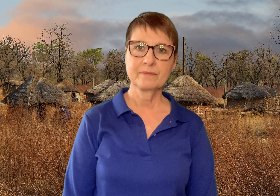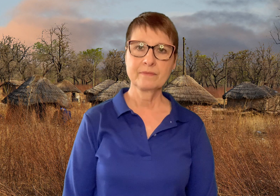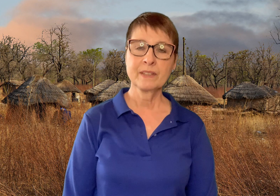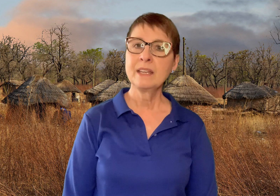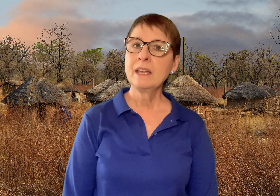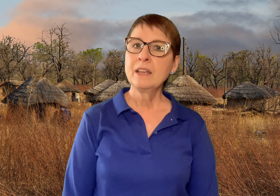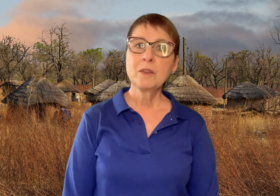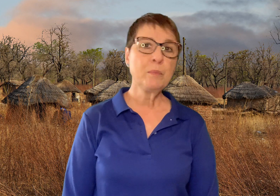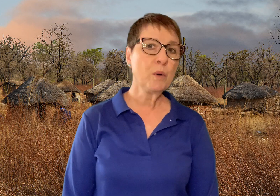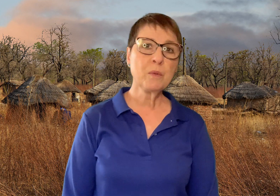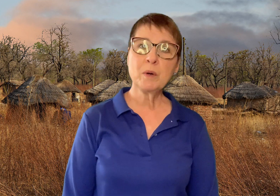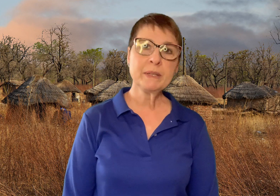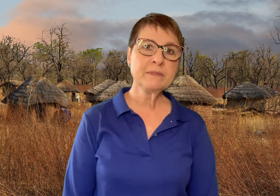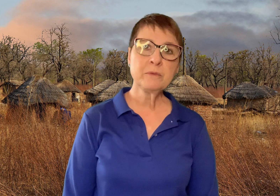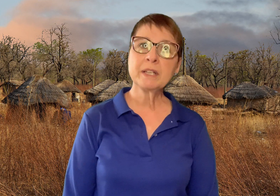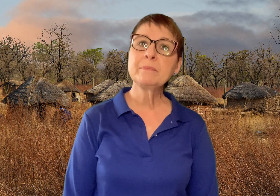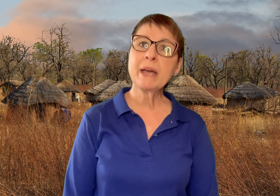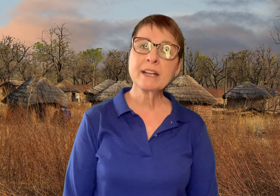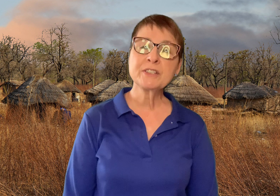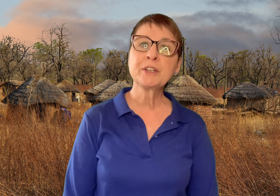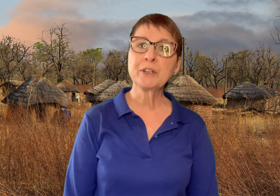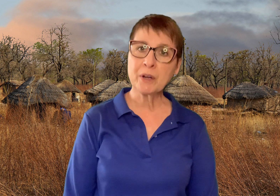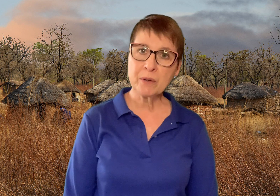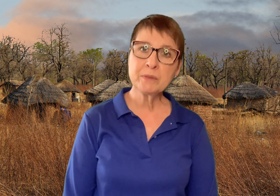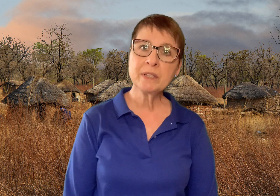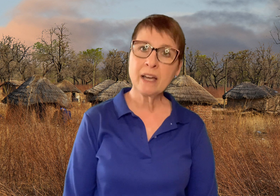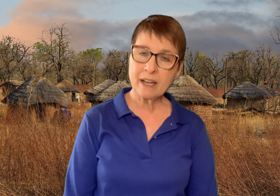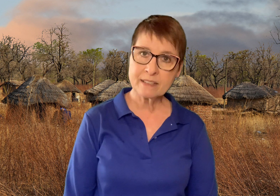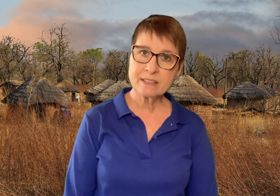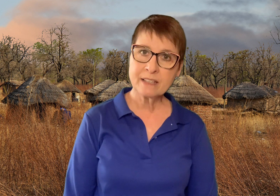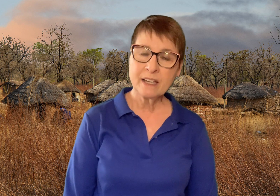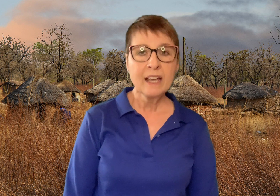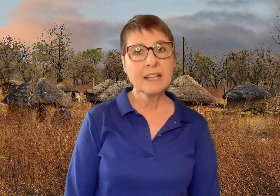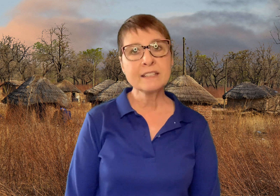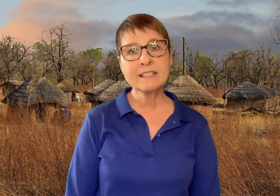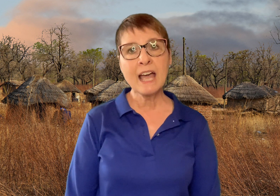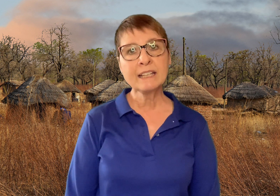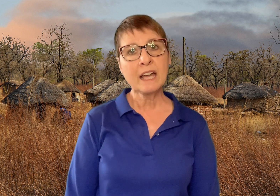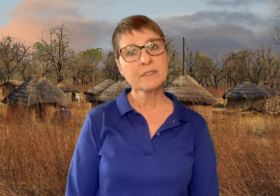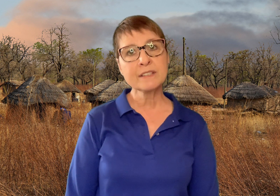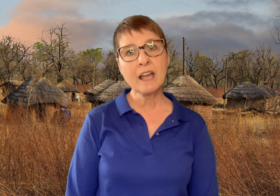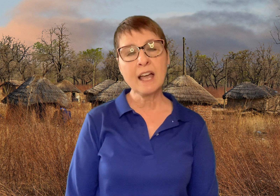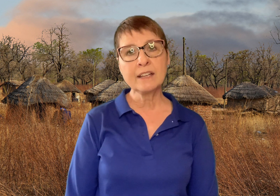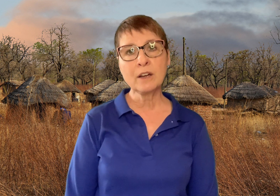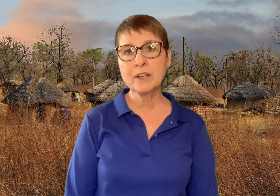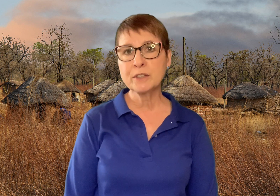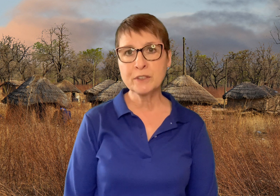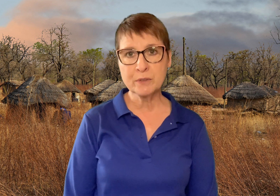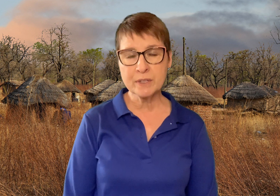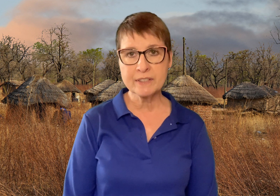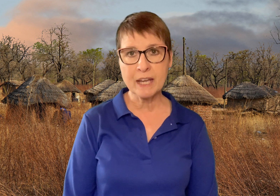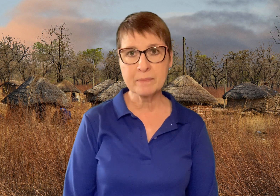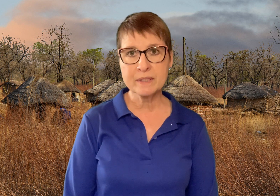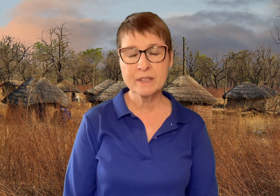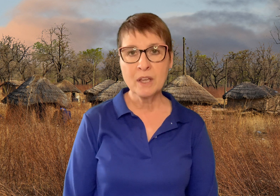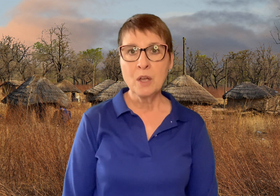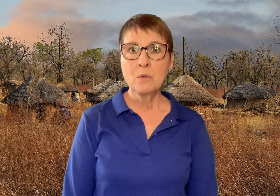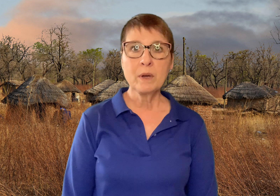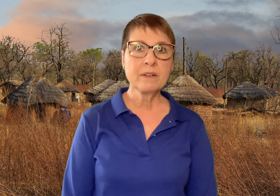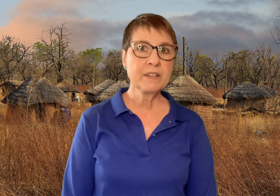The poor woman went back to her own hut and sat outside on her doorsteps, where the